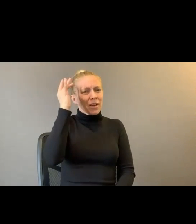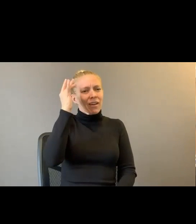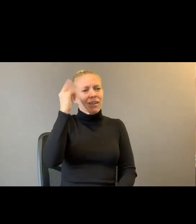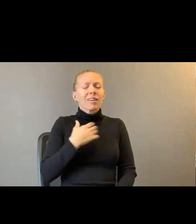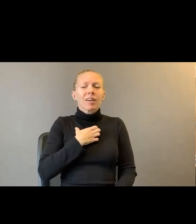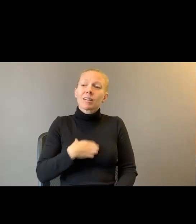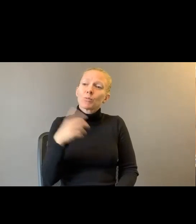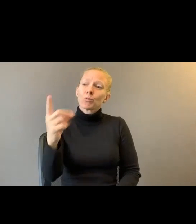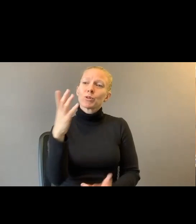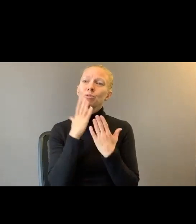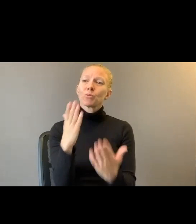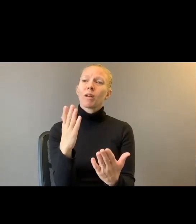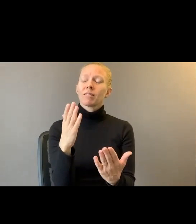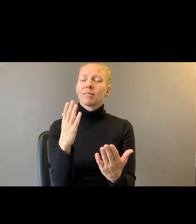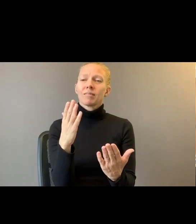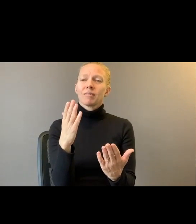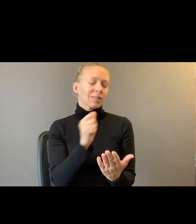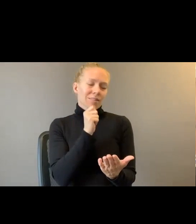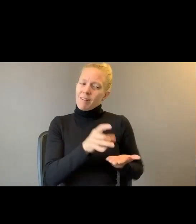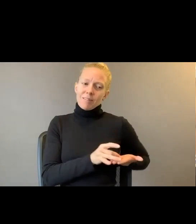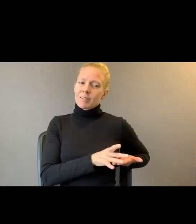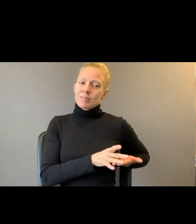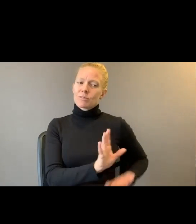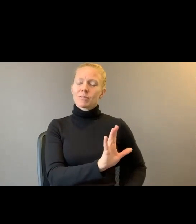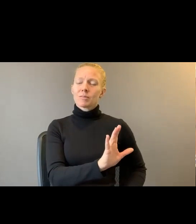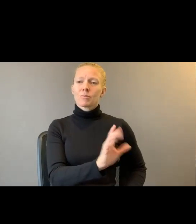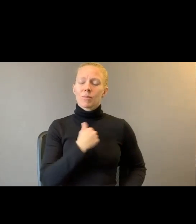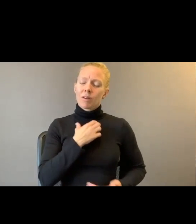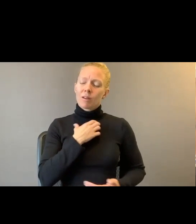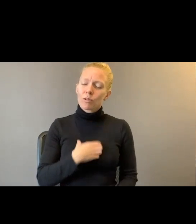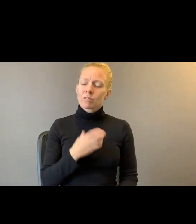Not an exorcism. I wish you well.